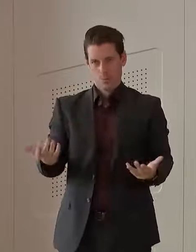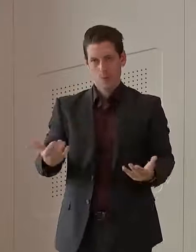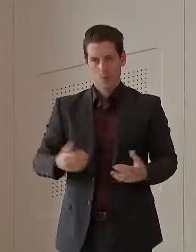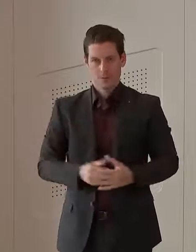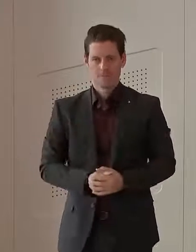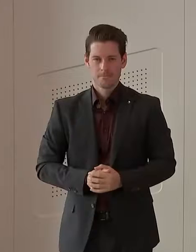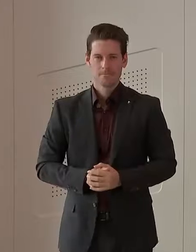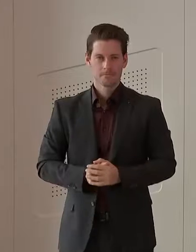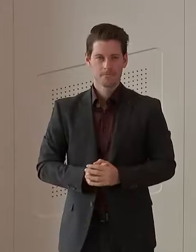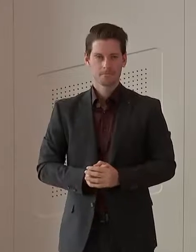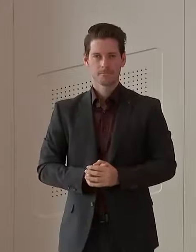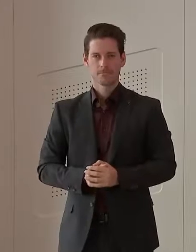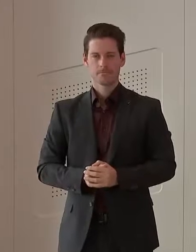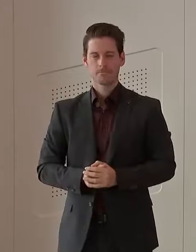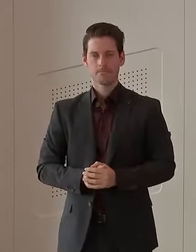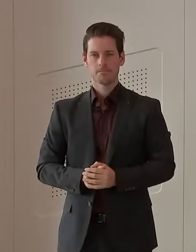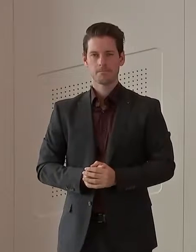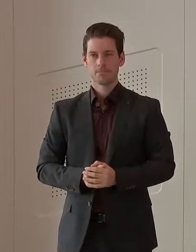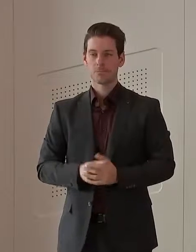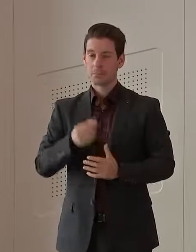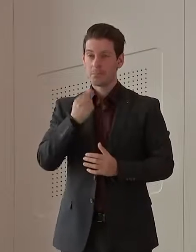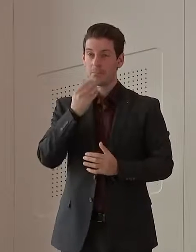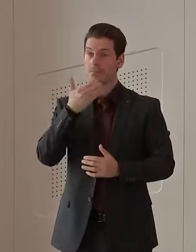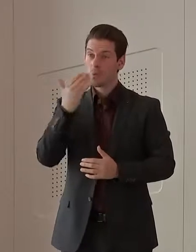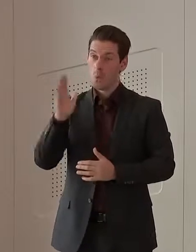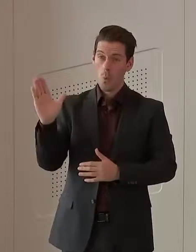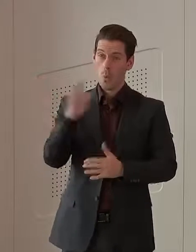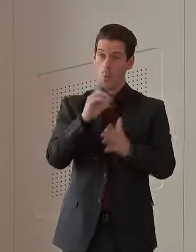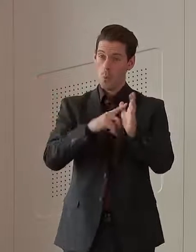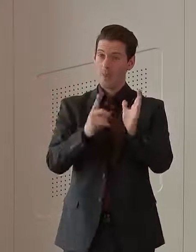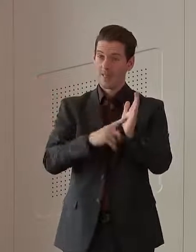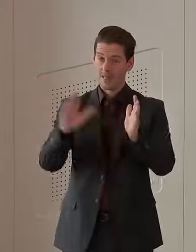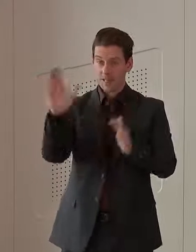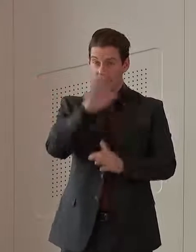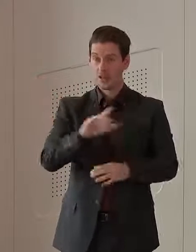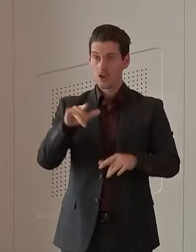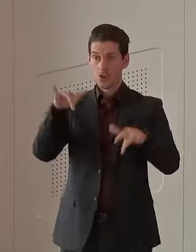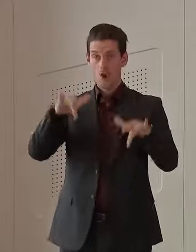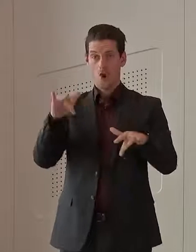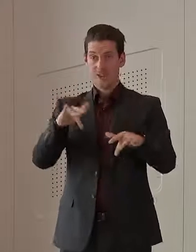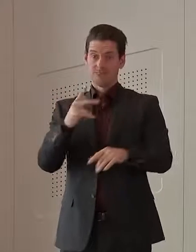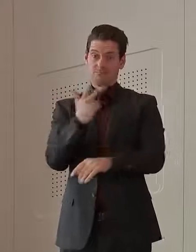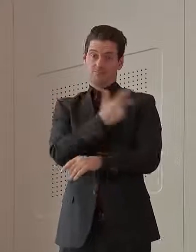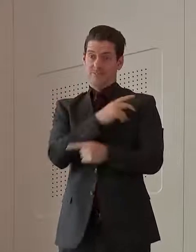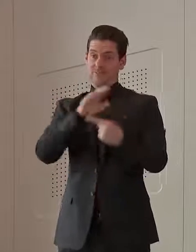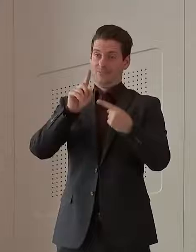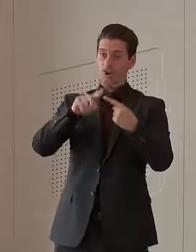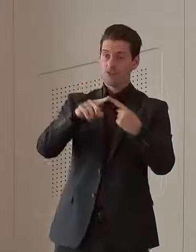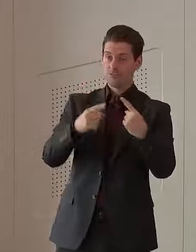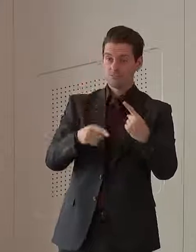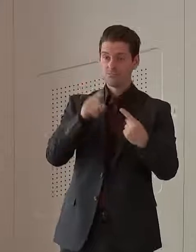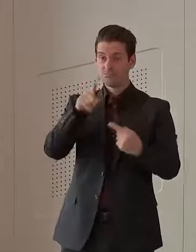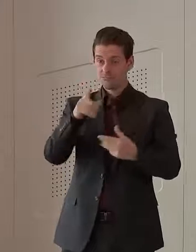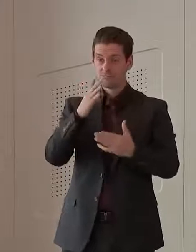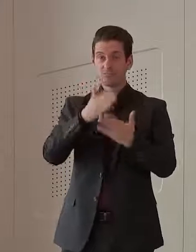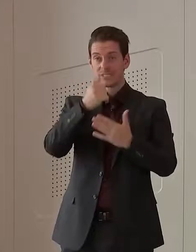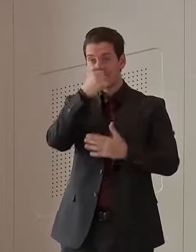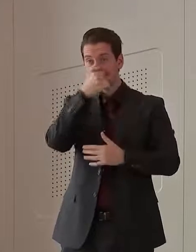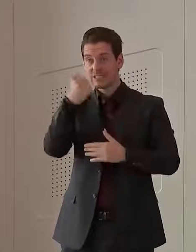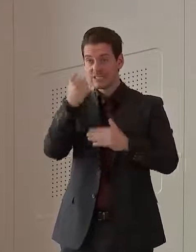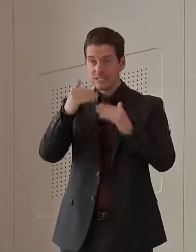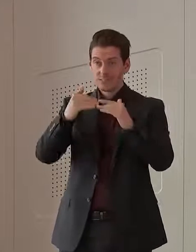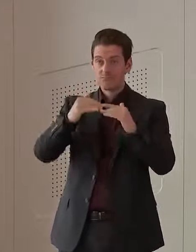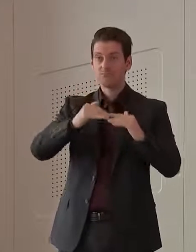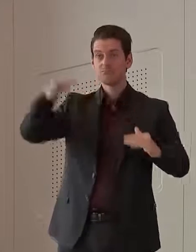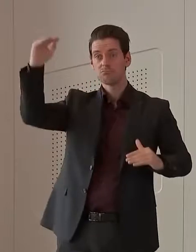So it's really, really important. Everyone, if you haven't already had your first dose and you are 16 years of age